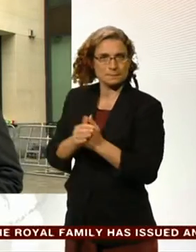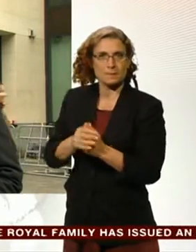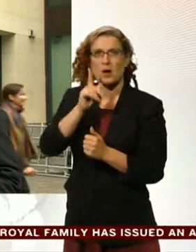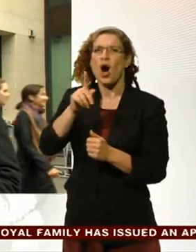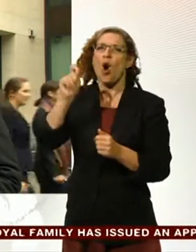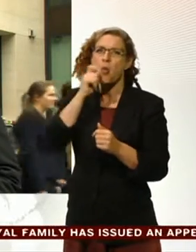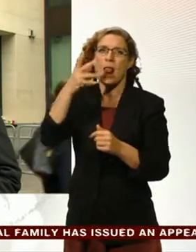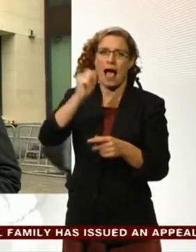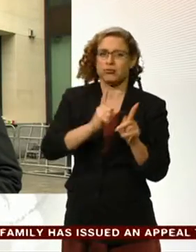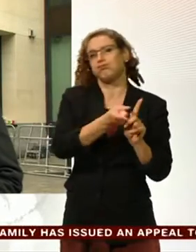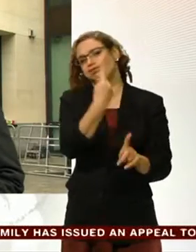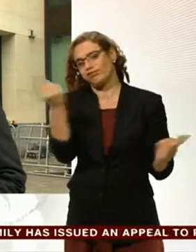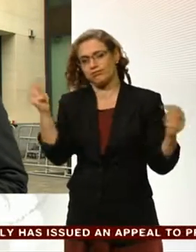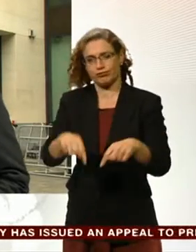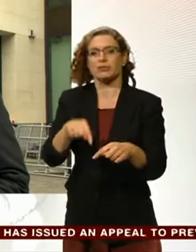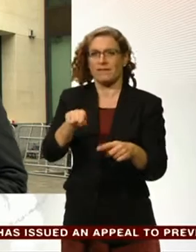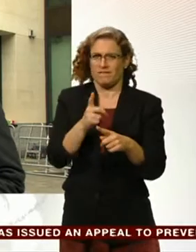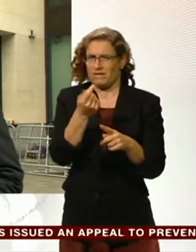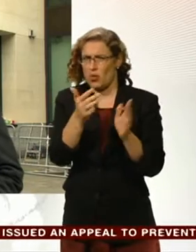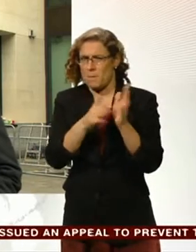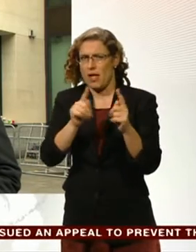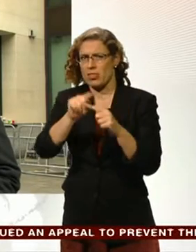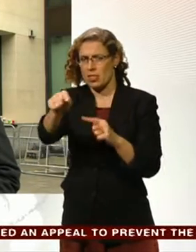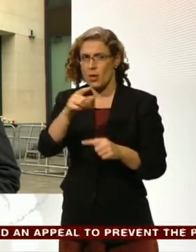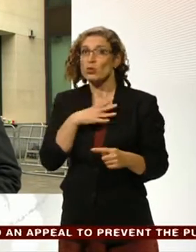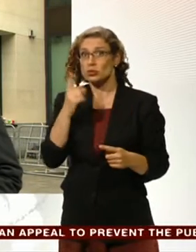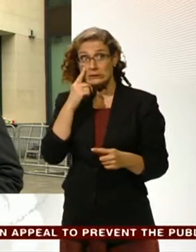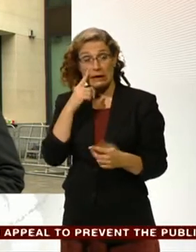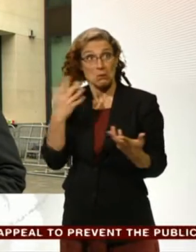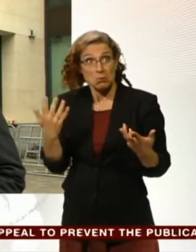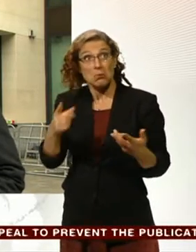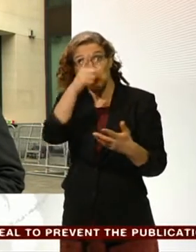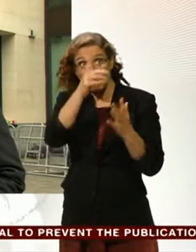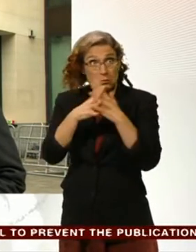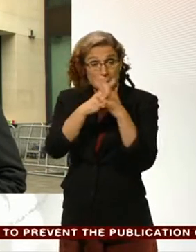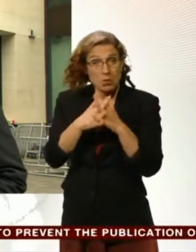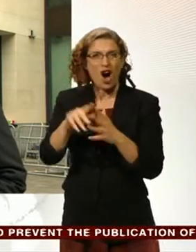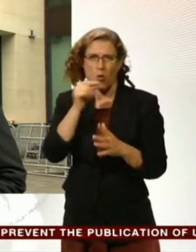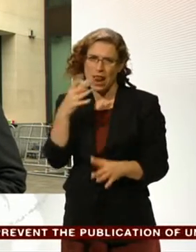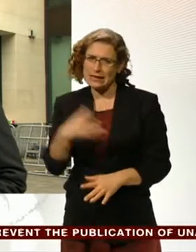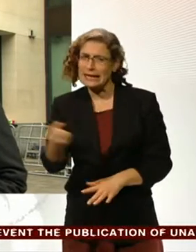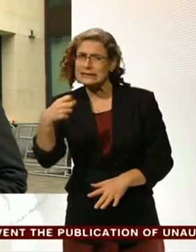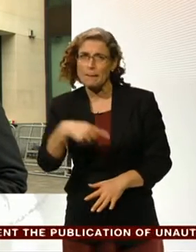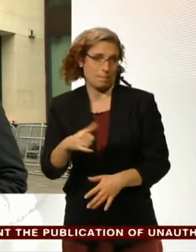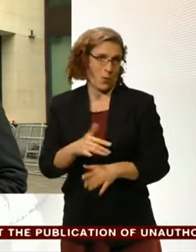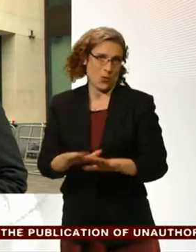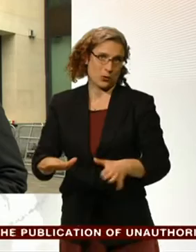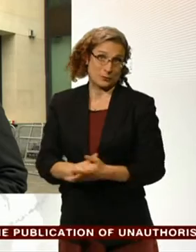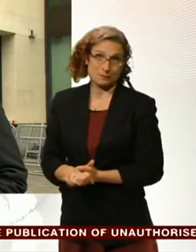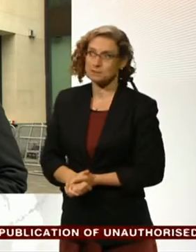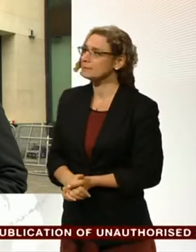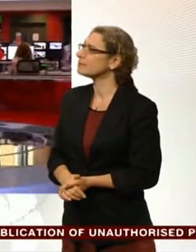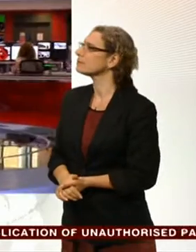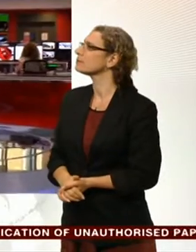and it's that which will be the really crucial test as to whether the US authorities are going to get their man. Andy Verity, thank you very much.